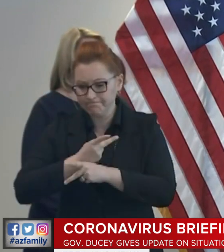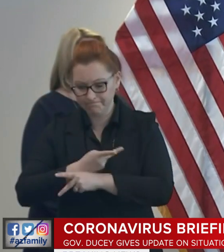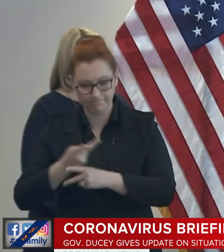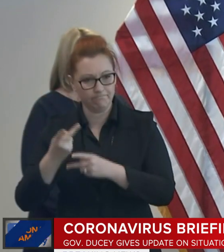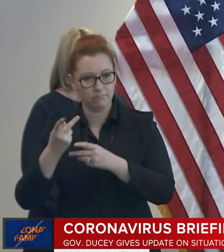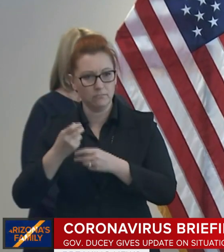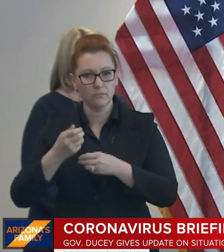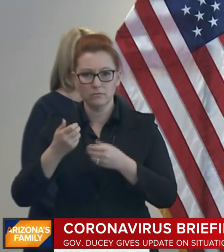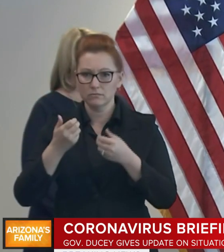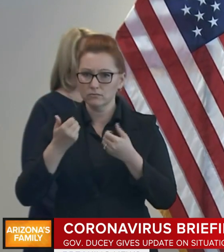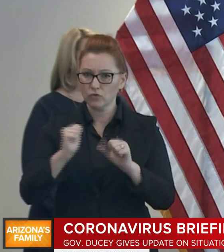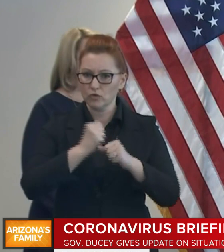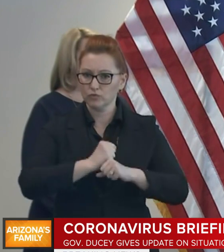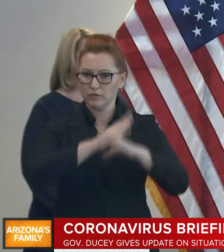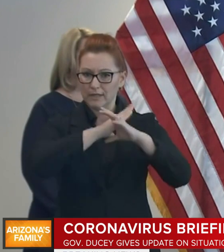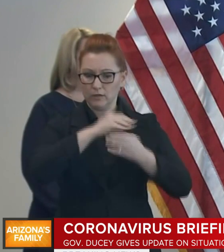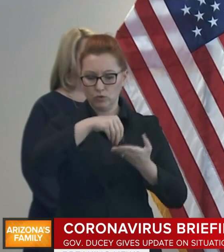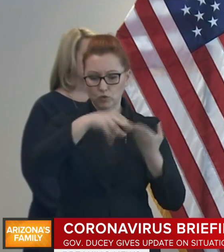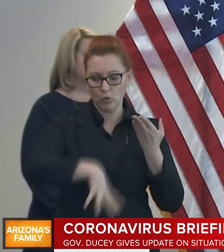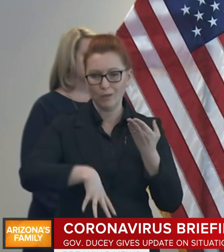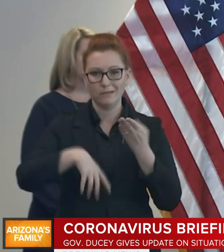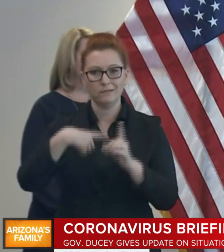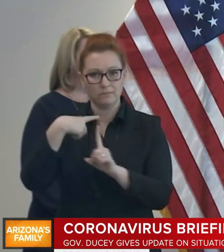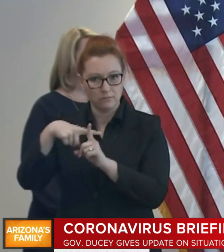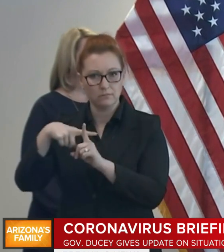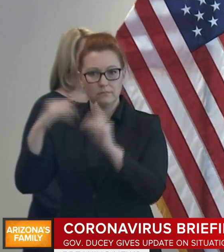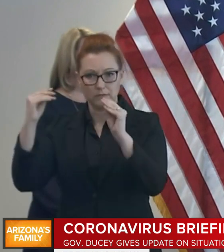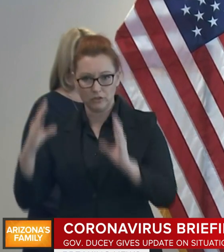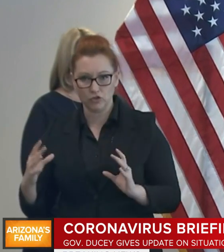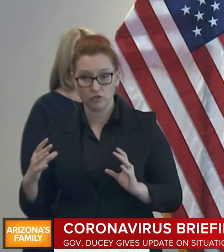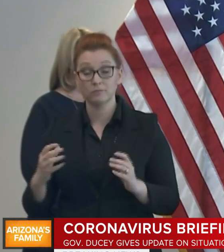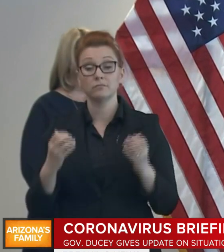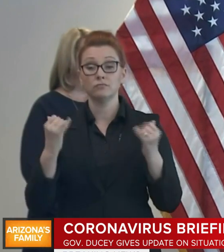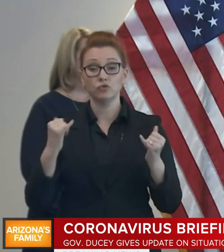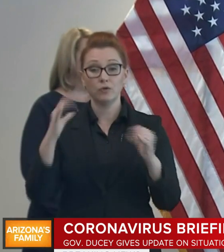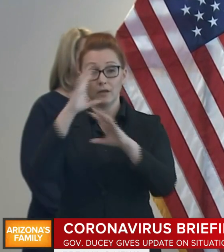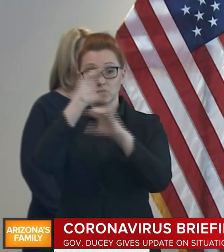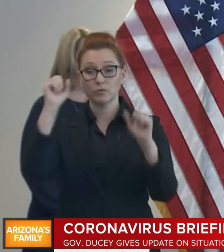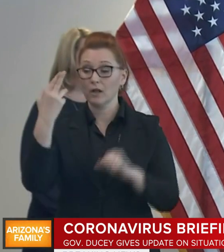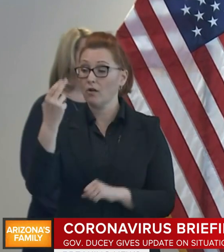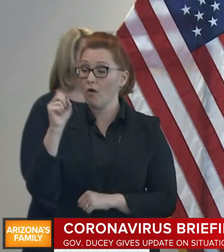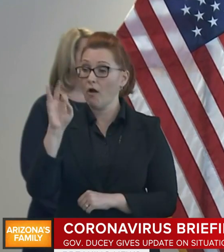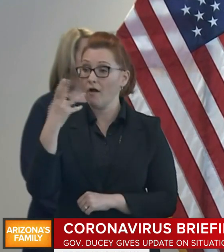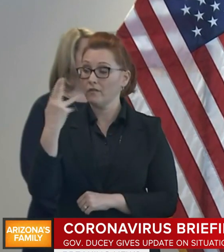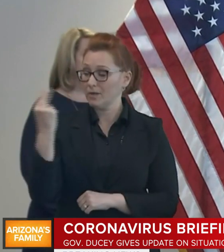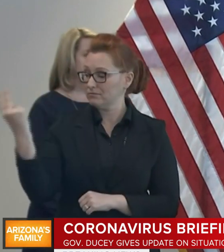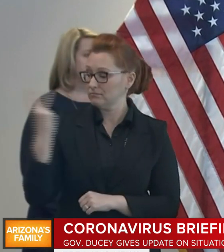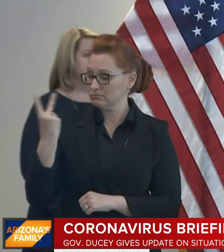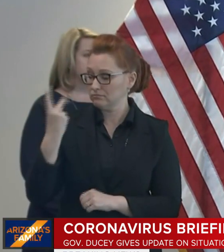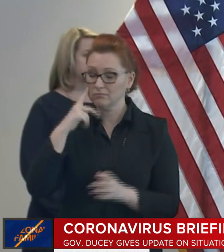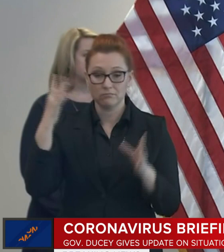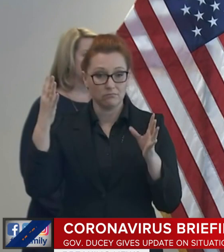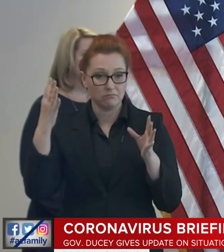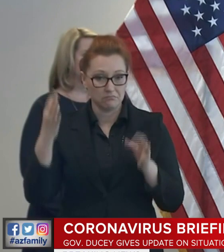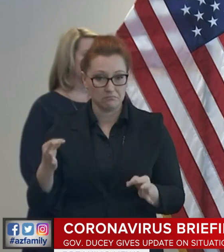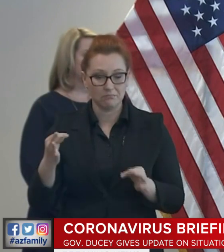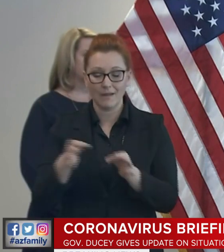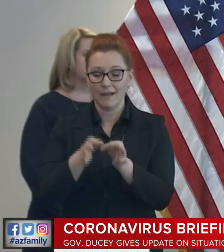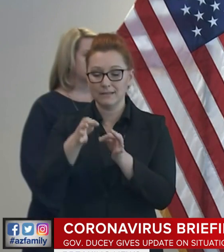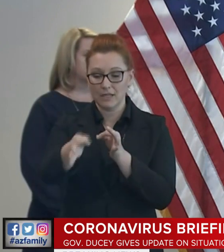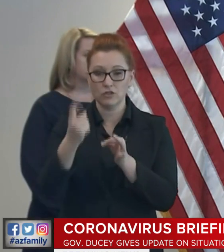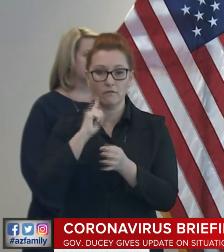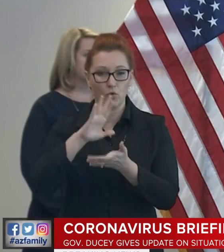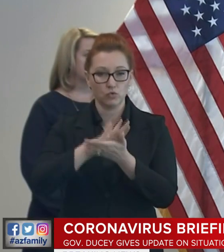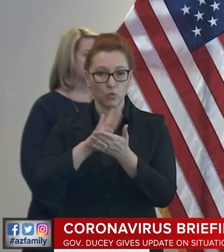protecting students and teachers. Earlier today, Superintendent Hoffman and I announced an extension of